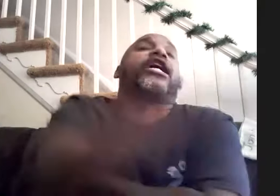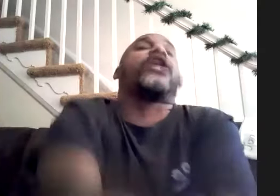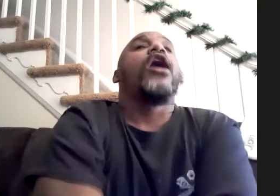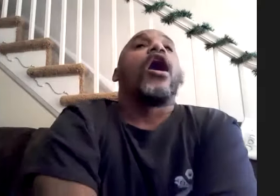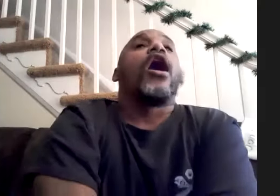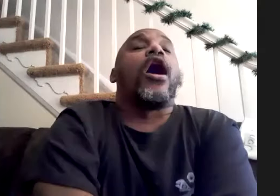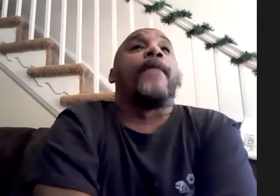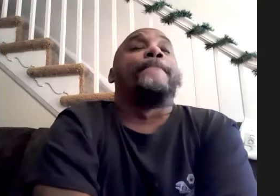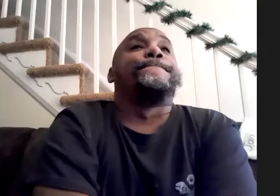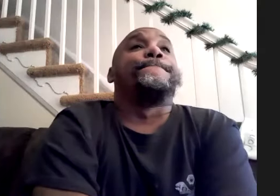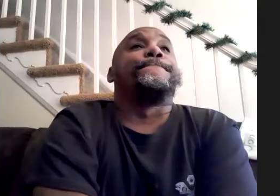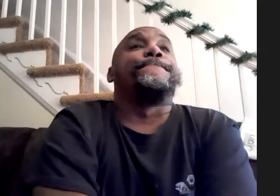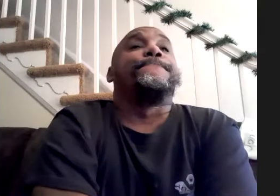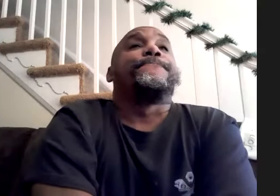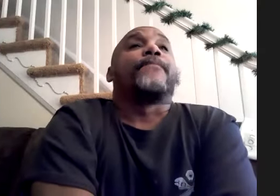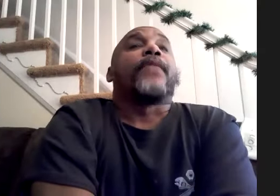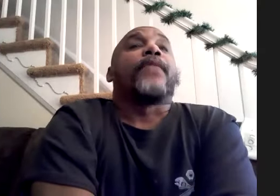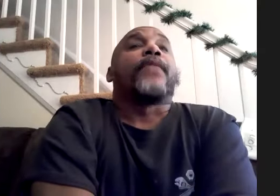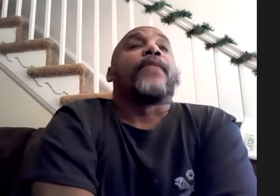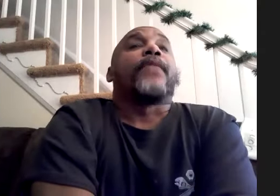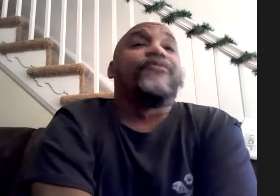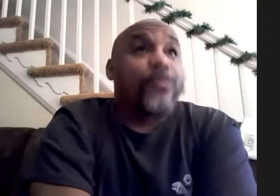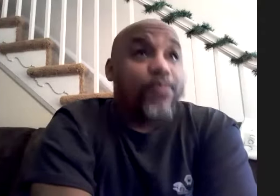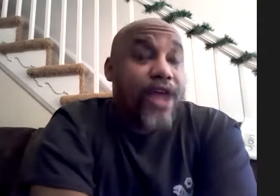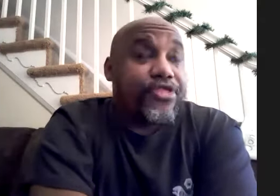um uh one for your breath